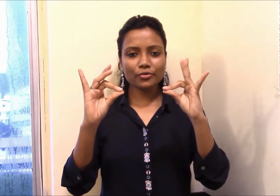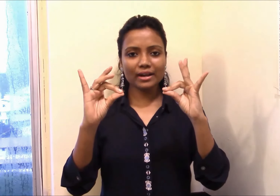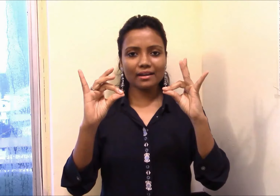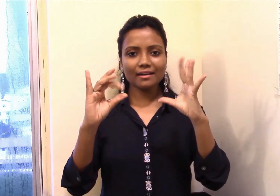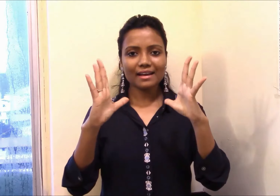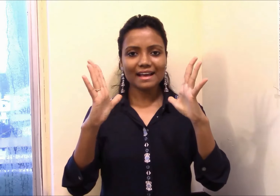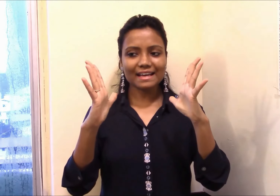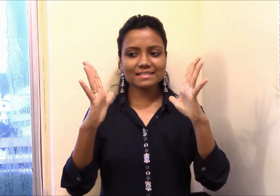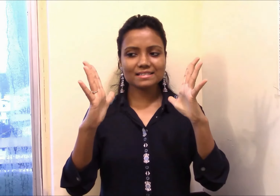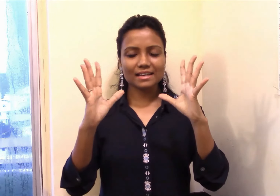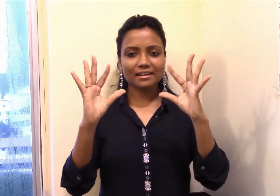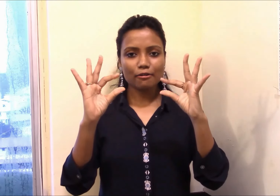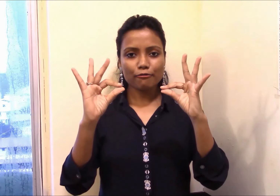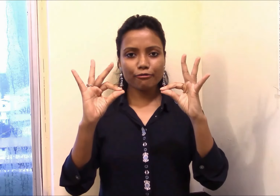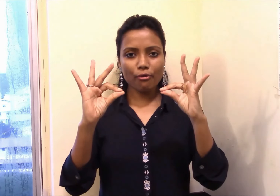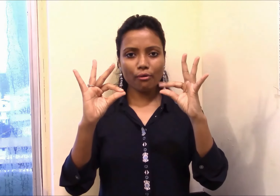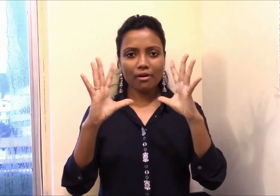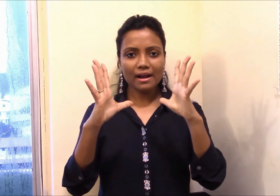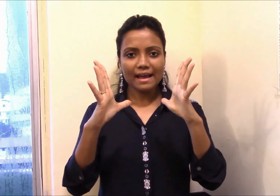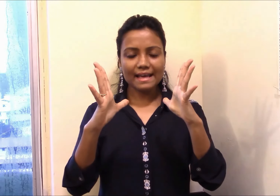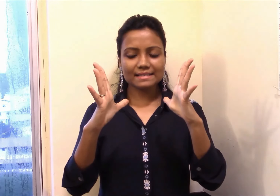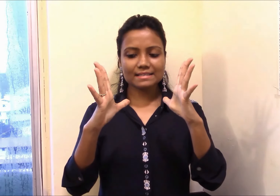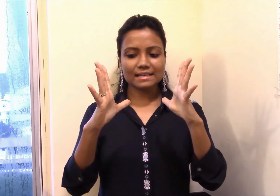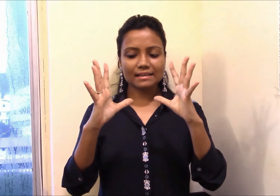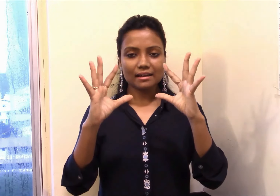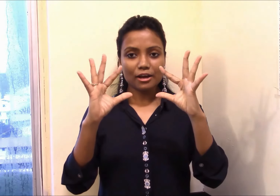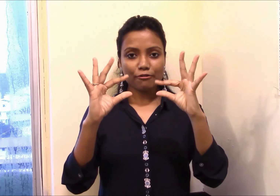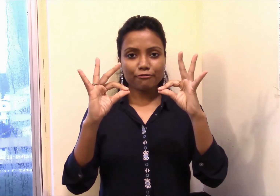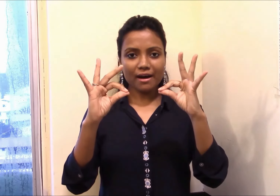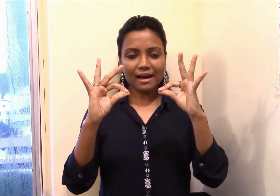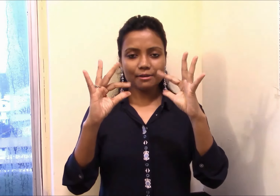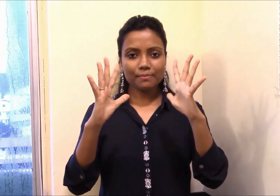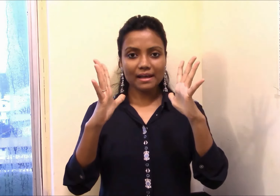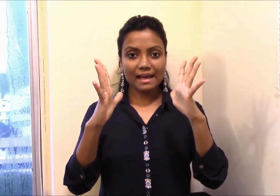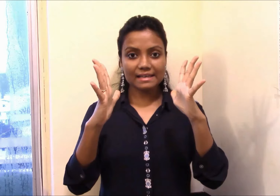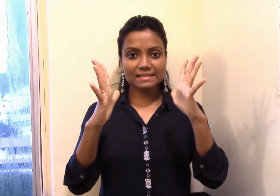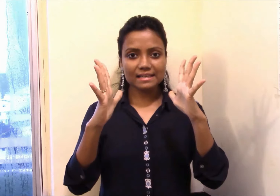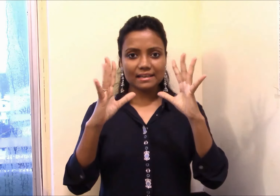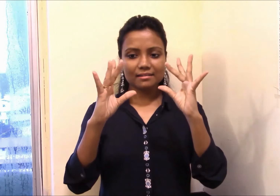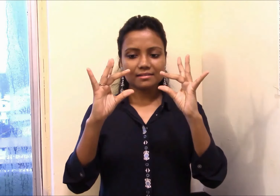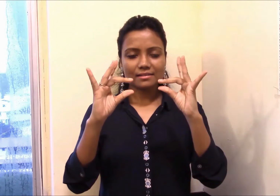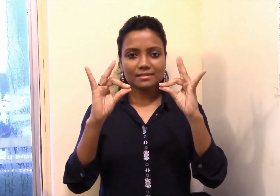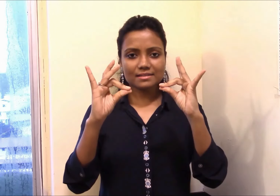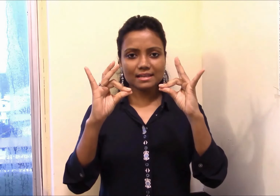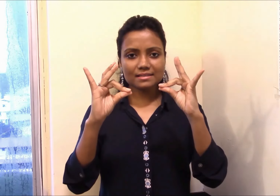Three, extend. Four, extend. Five, extend. Six,